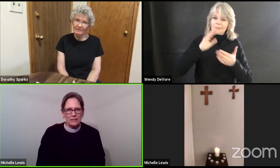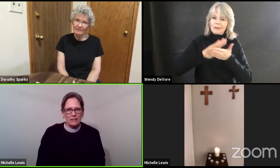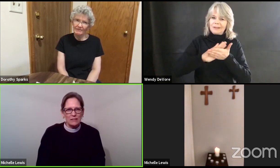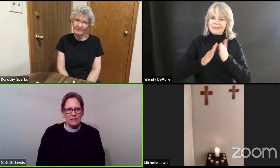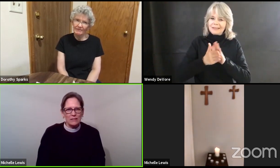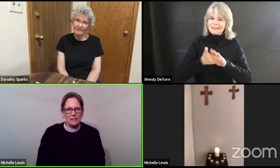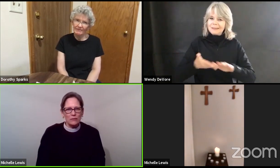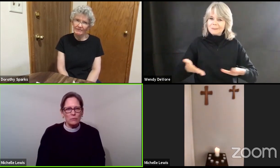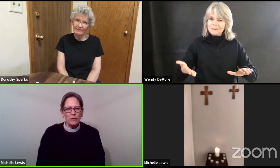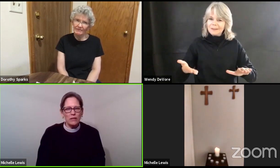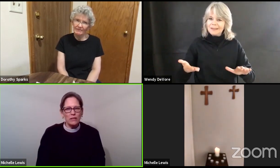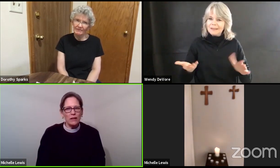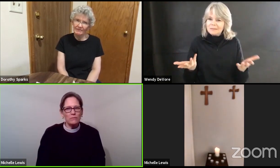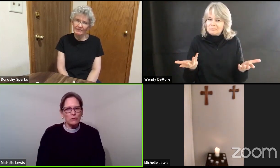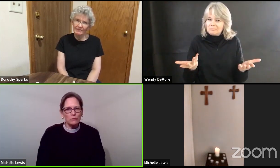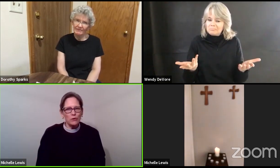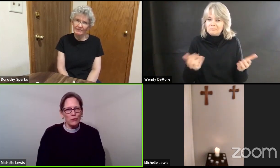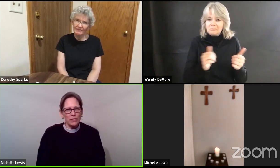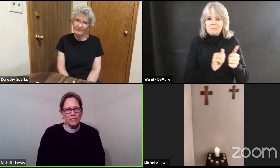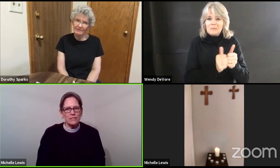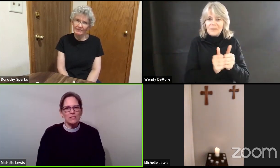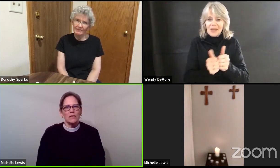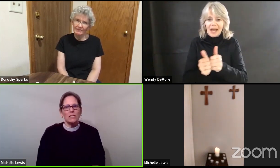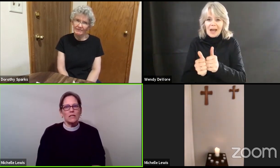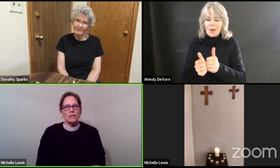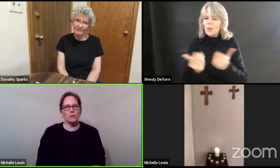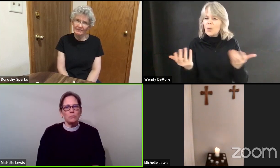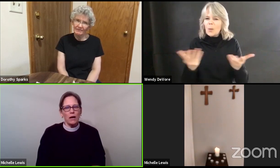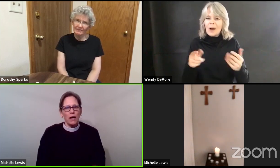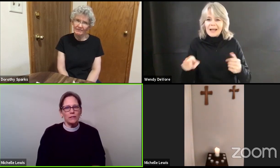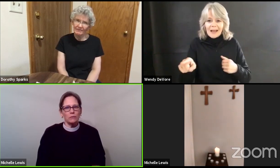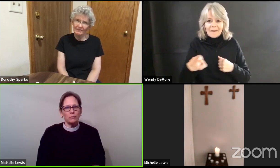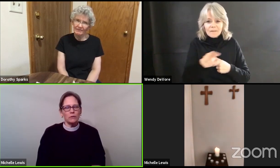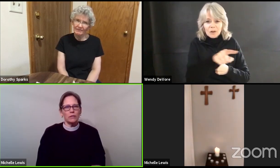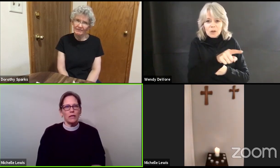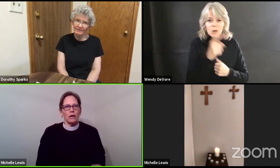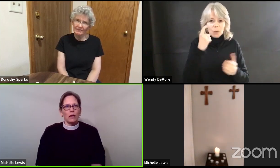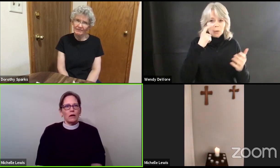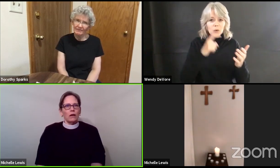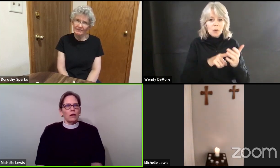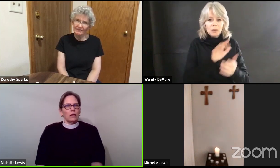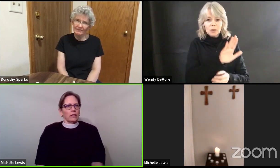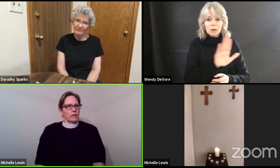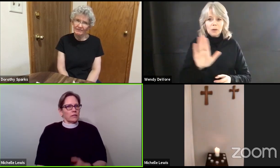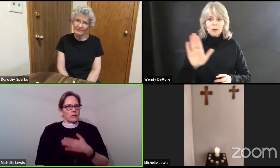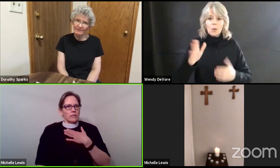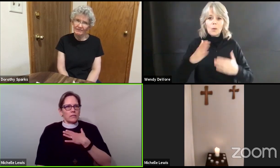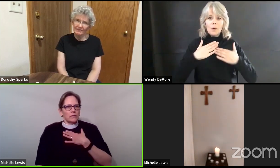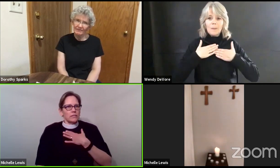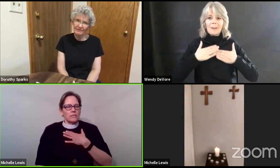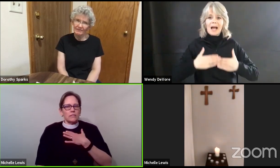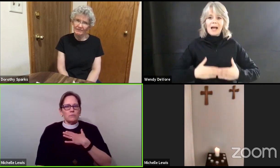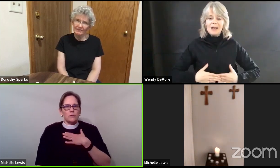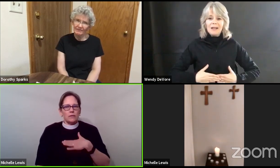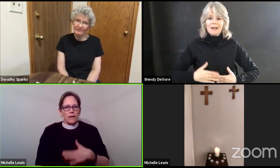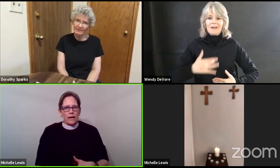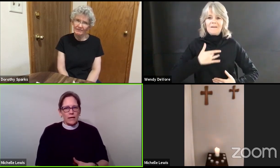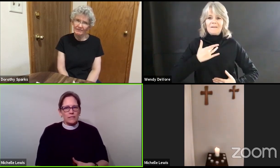when have you noticed your body really just relaxed